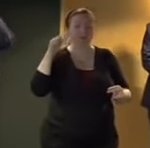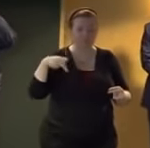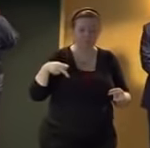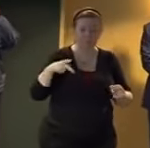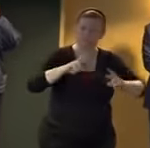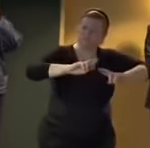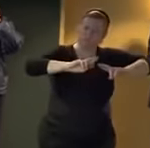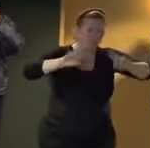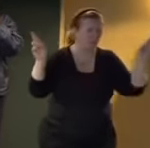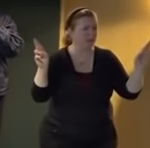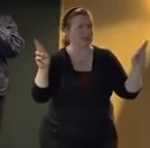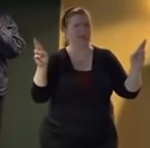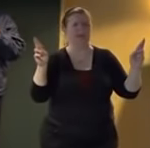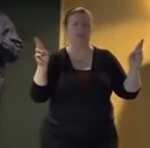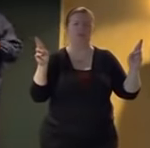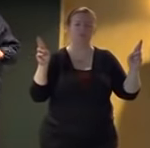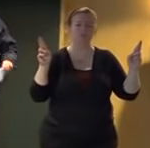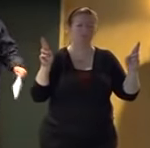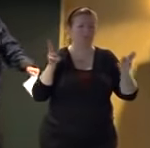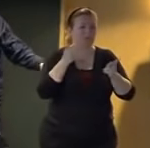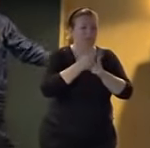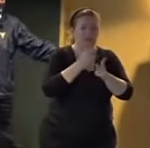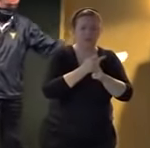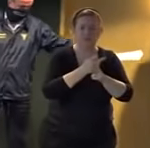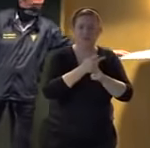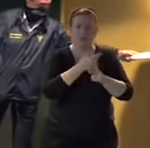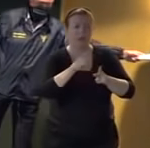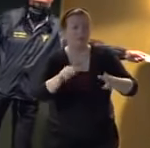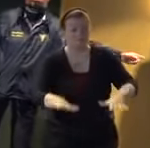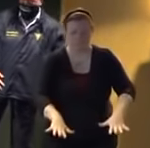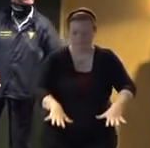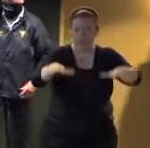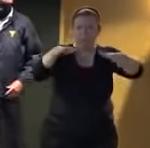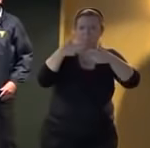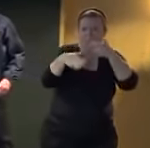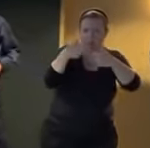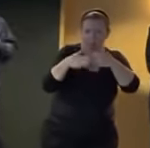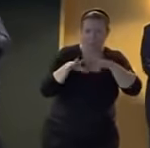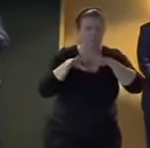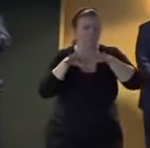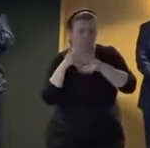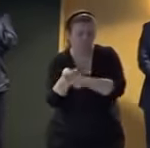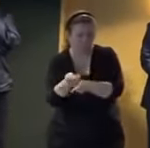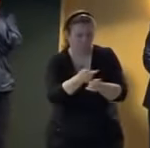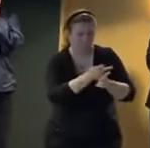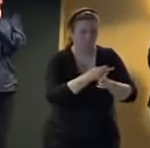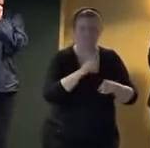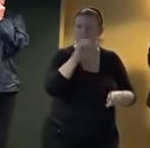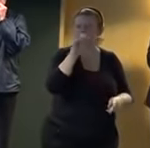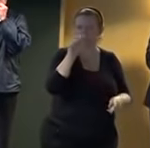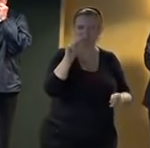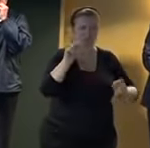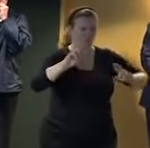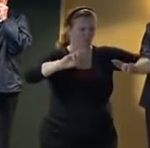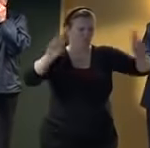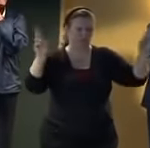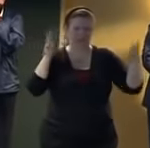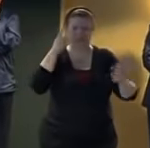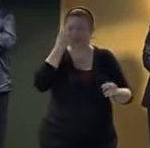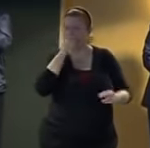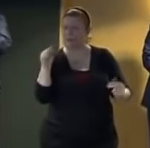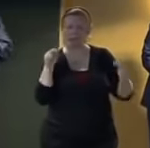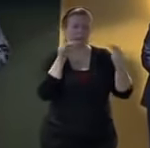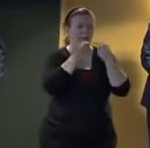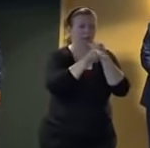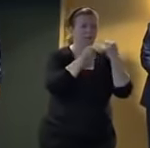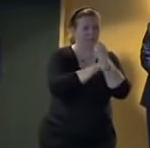address any flooding issues that we have on their roads as is the dot on the state highway system but with the amount of